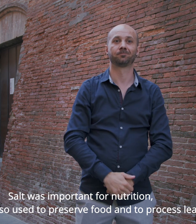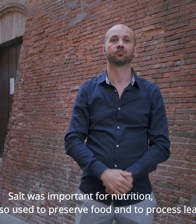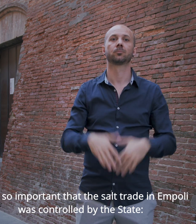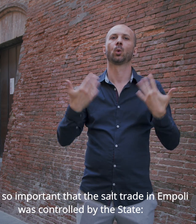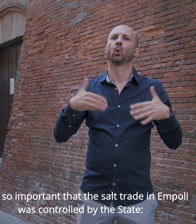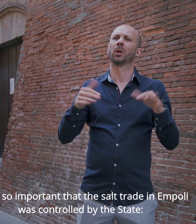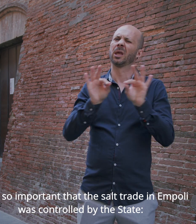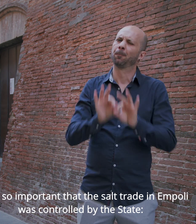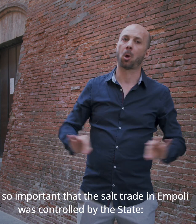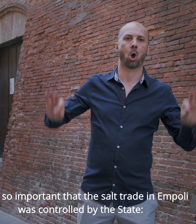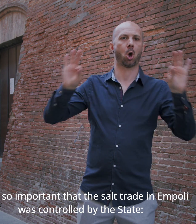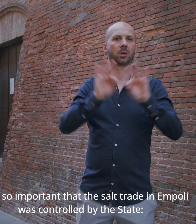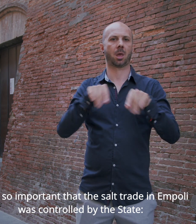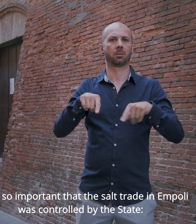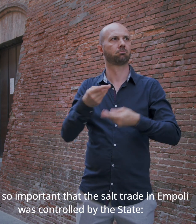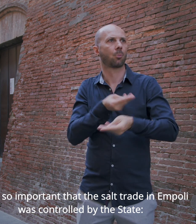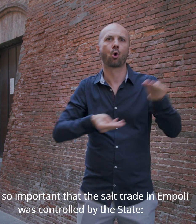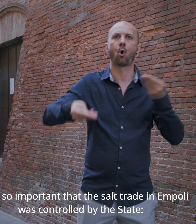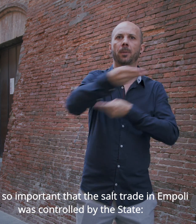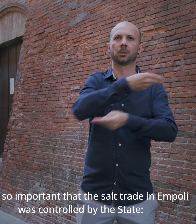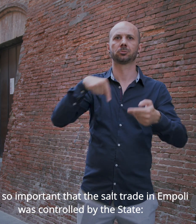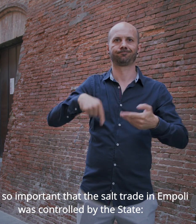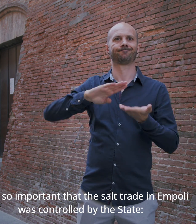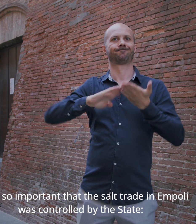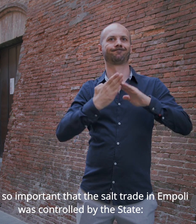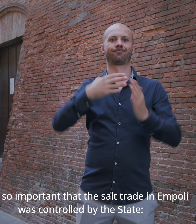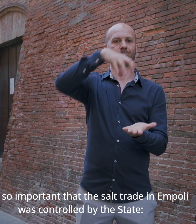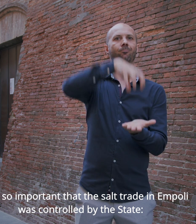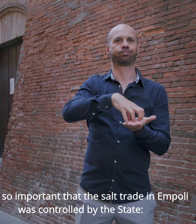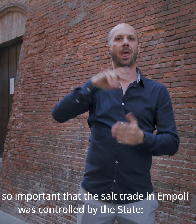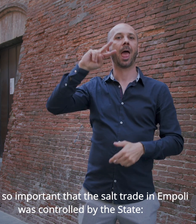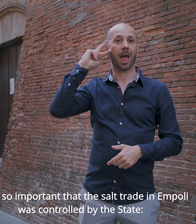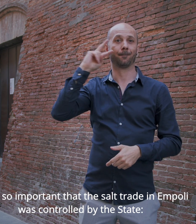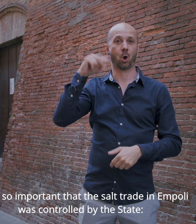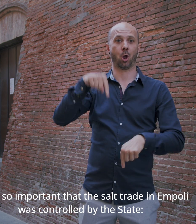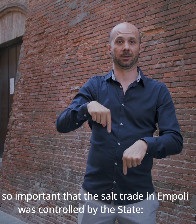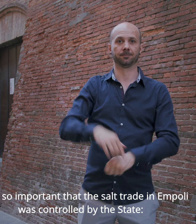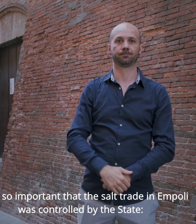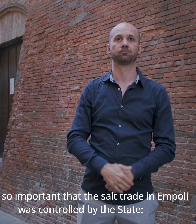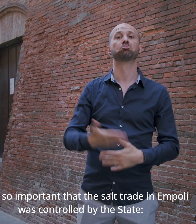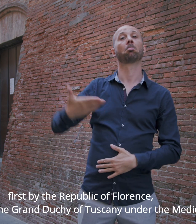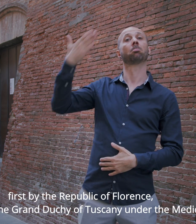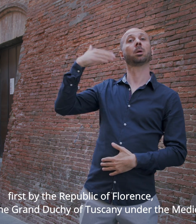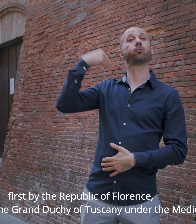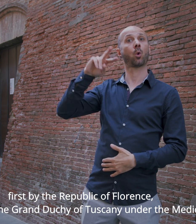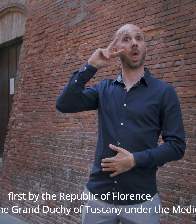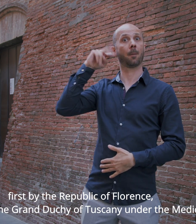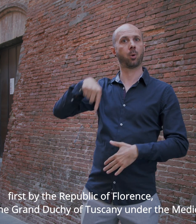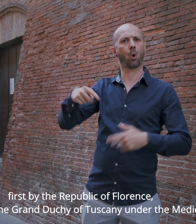It was so important that the salt trade in Empoli was controlled by the state. First by the